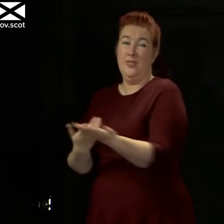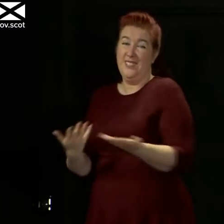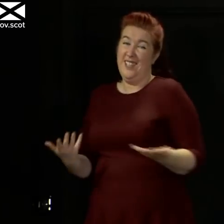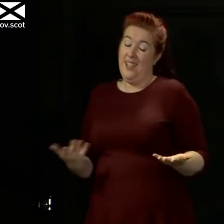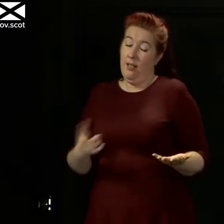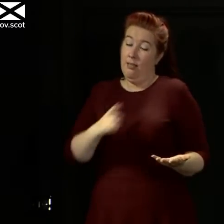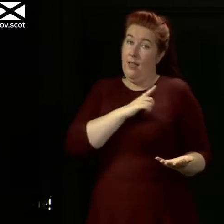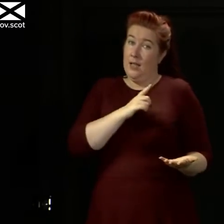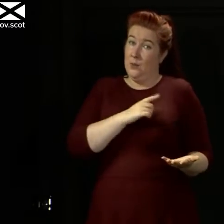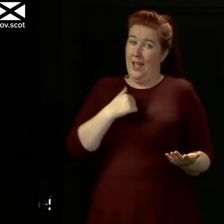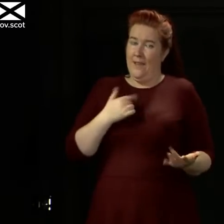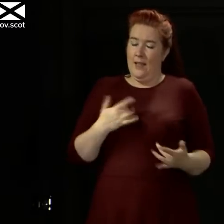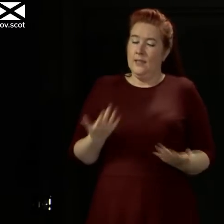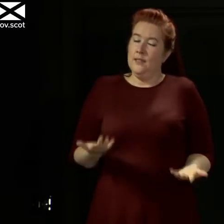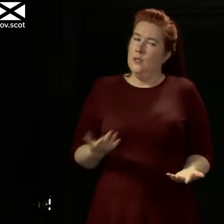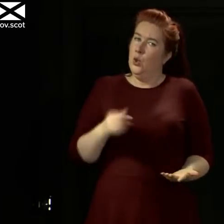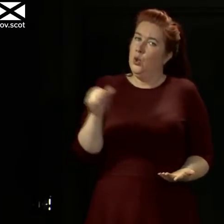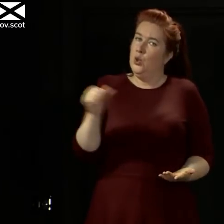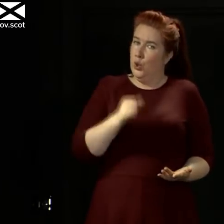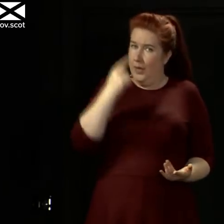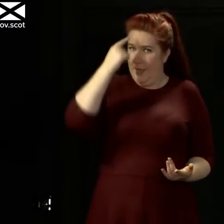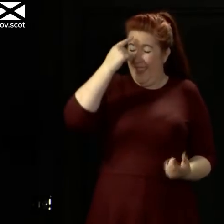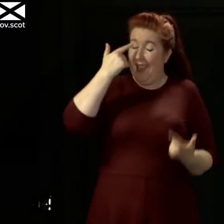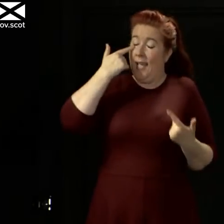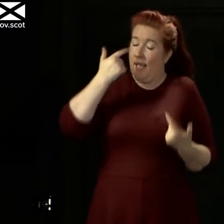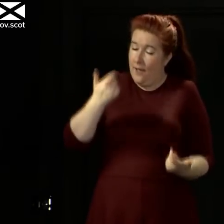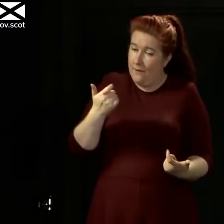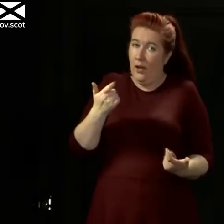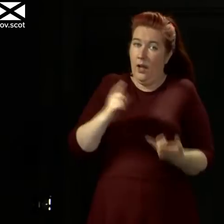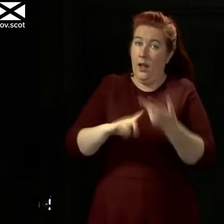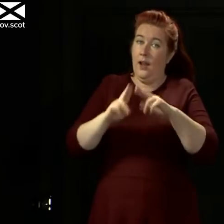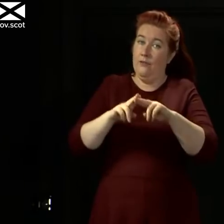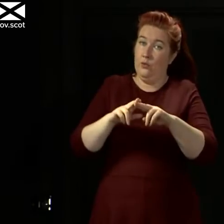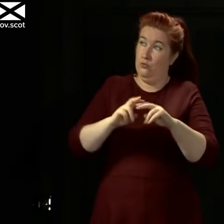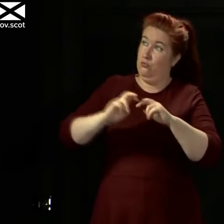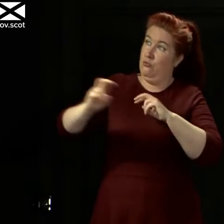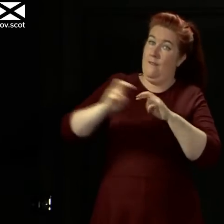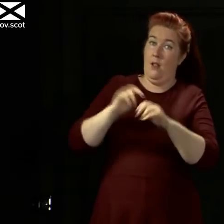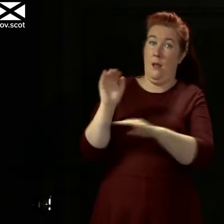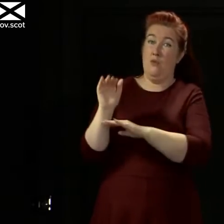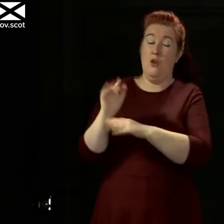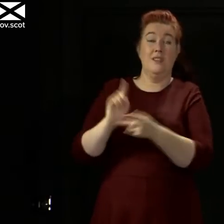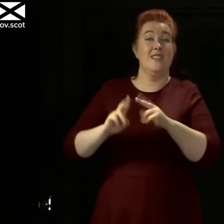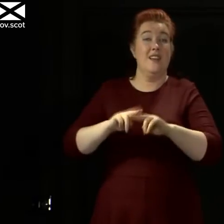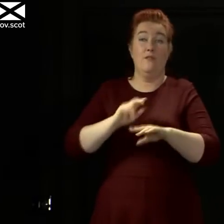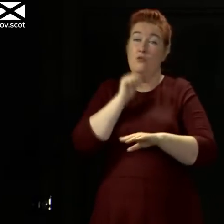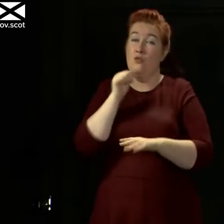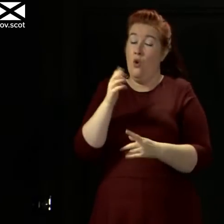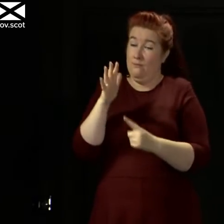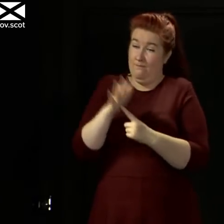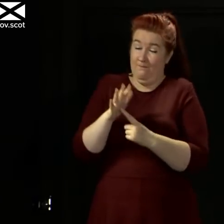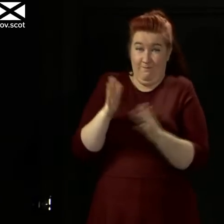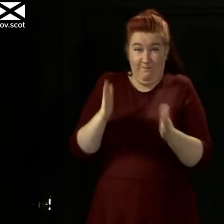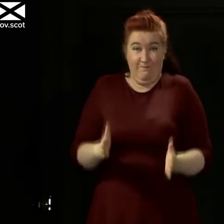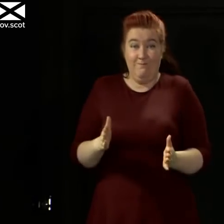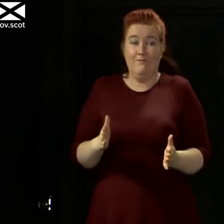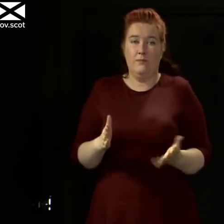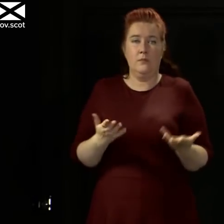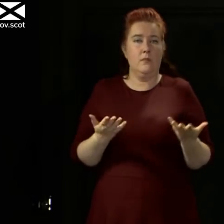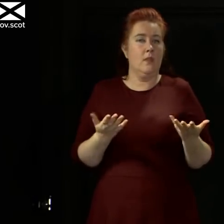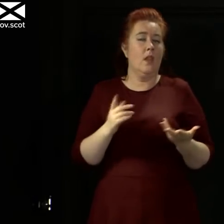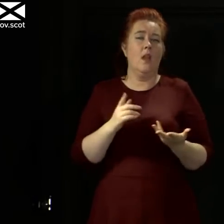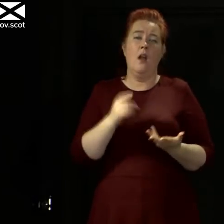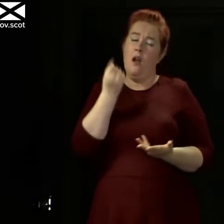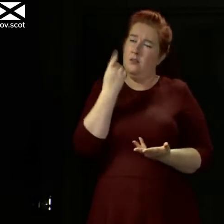conclusion that says you should think very carefully right now about overseas travel if it's not essential. And if you want to